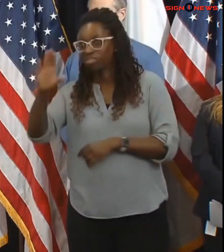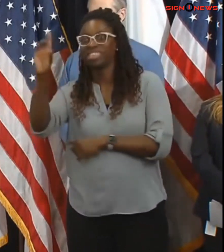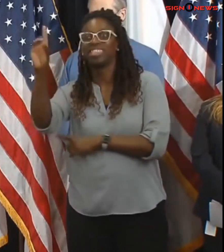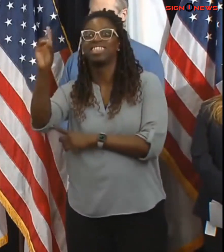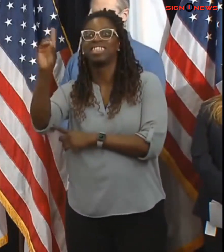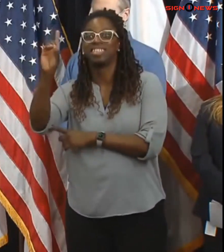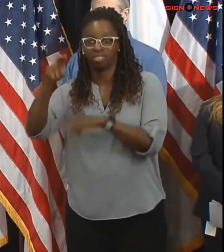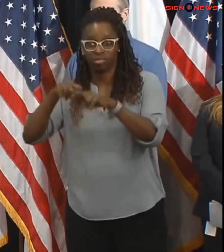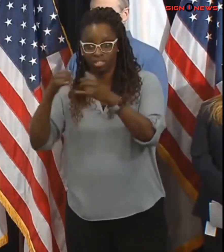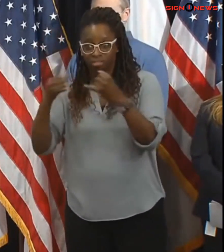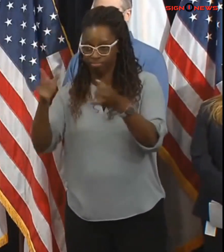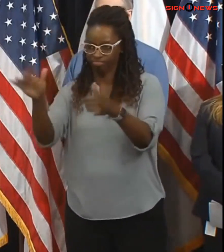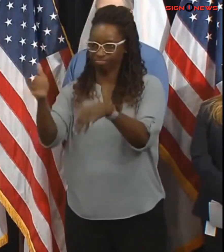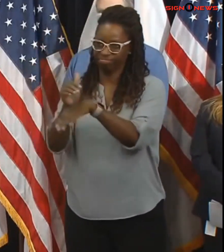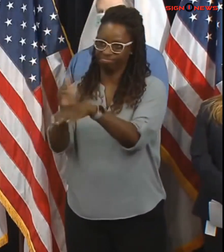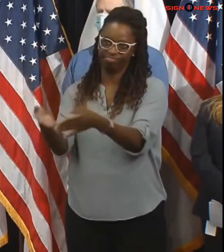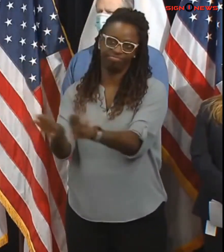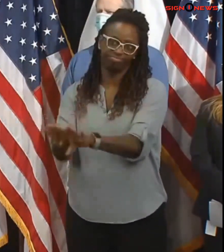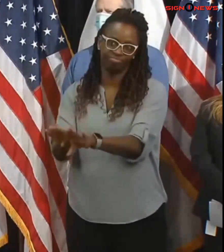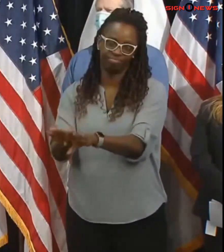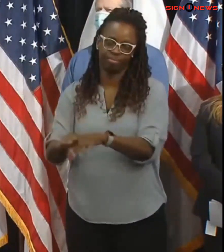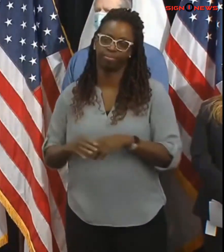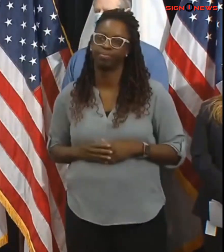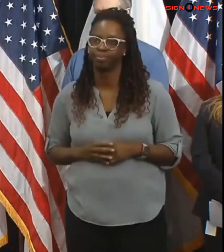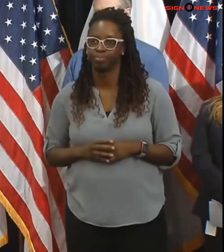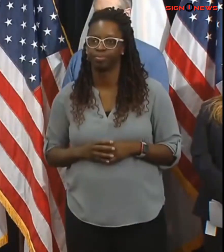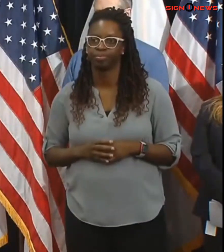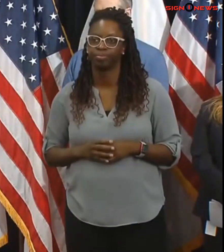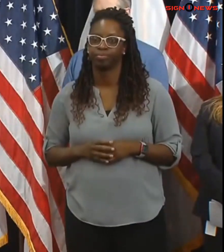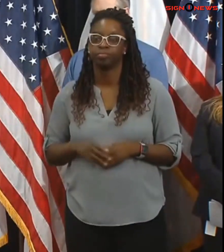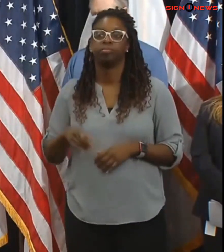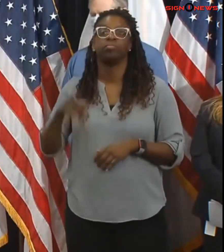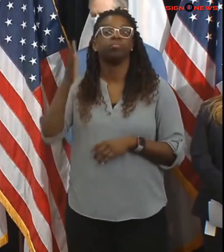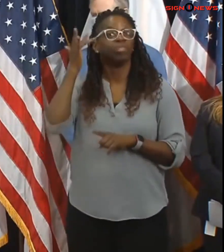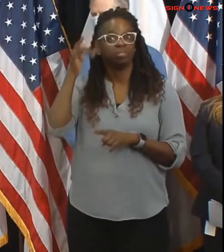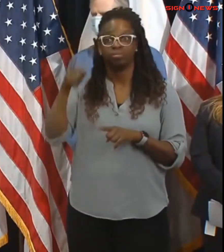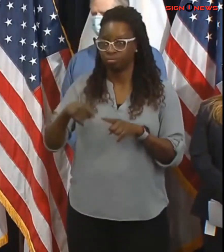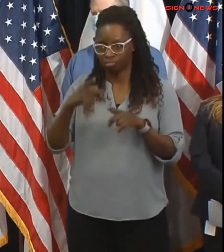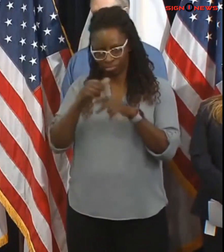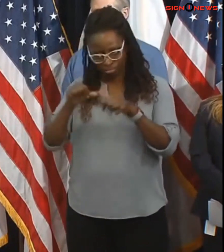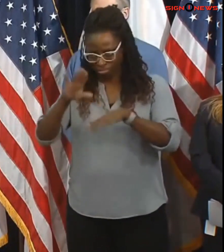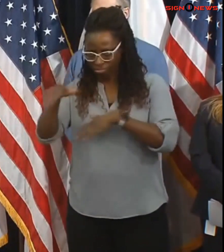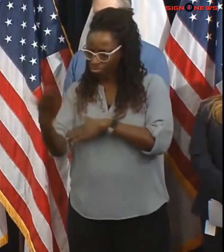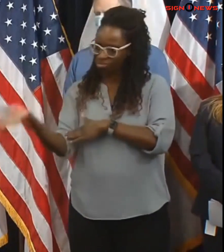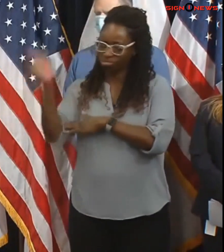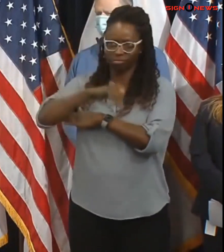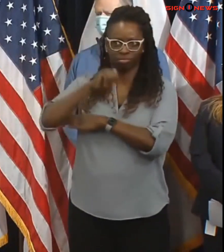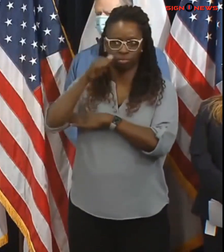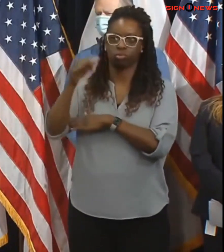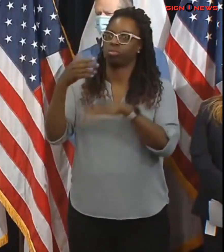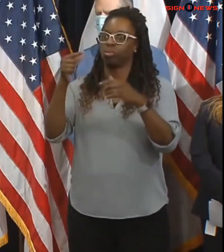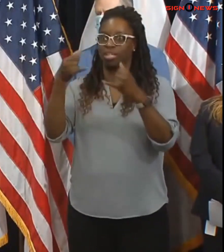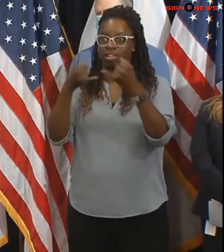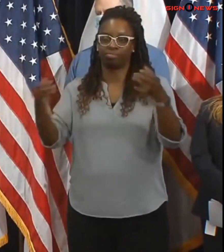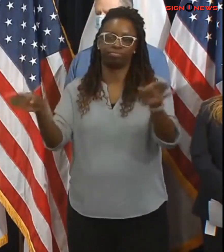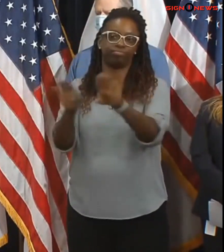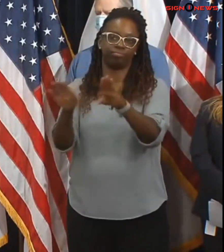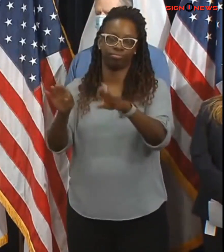train service on the d branch for the entire day tomorrow however we will have replacement bus service